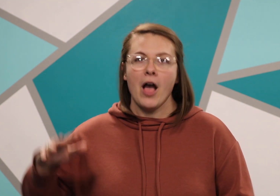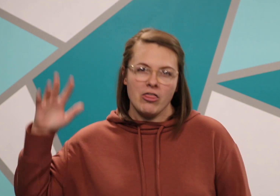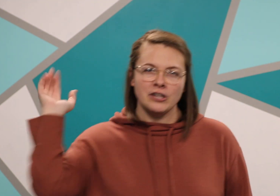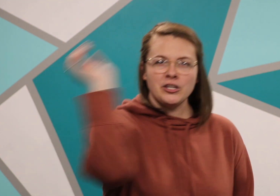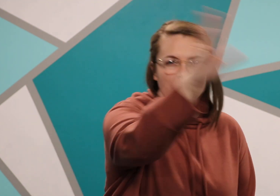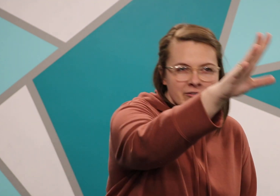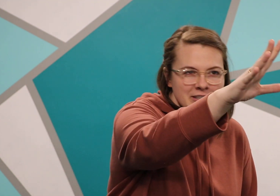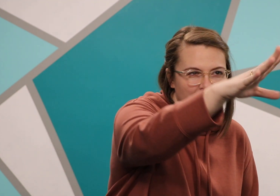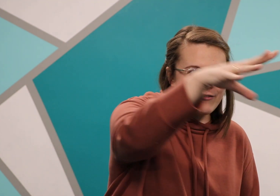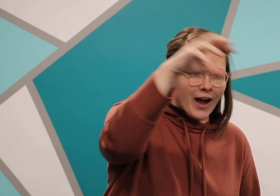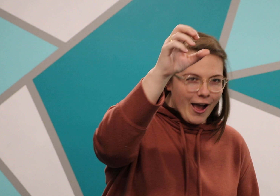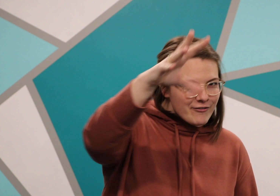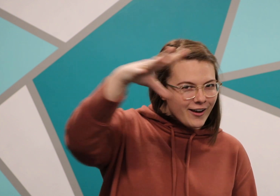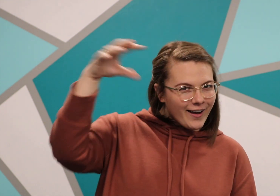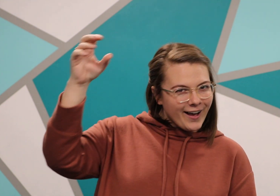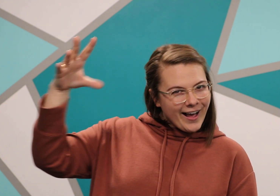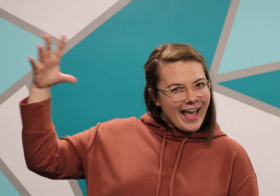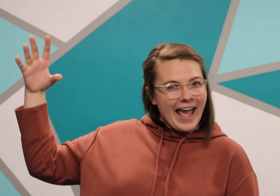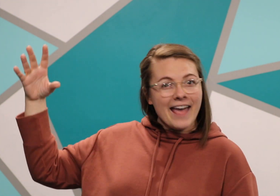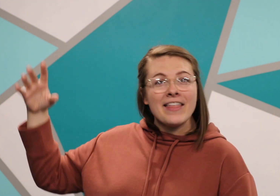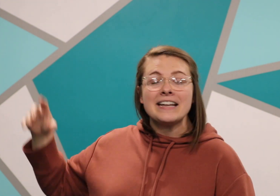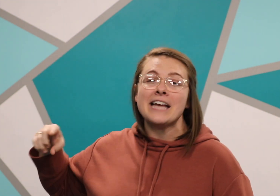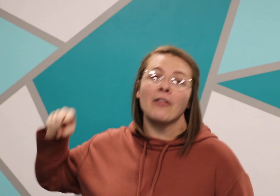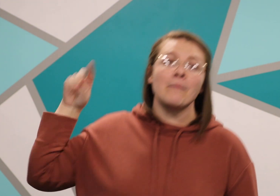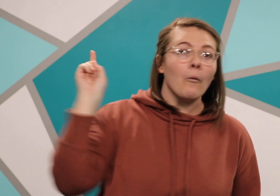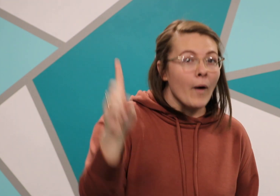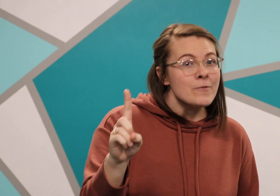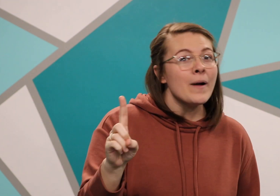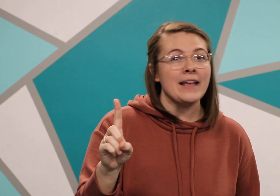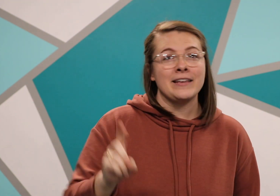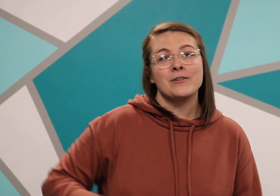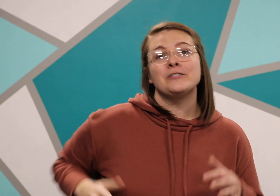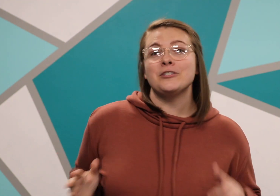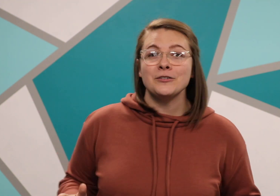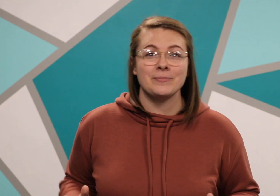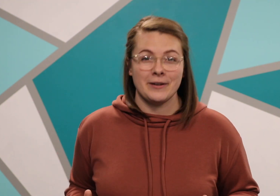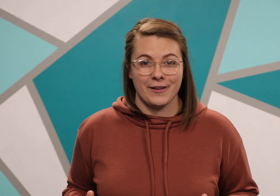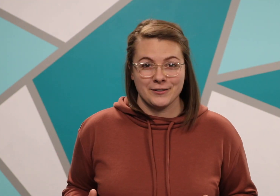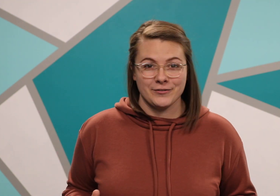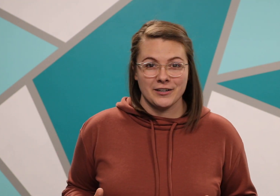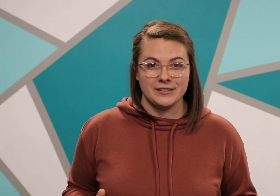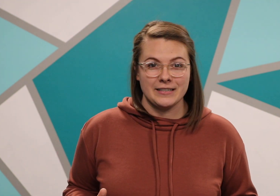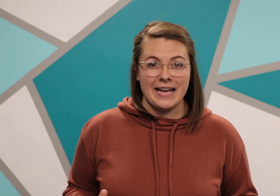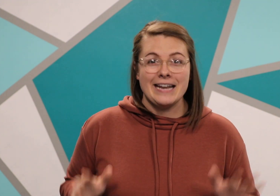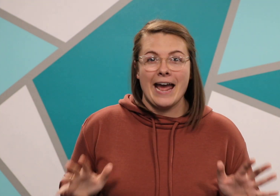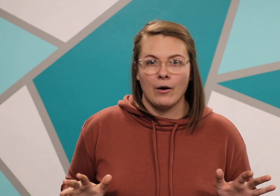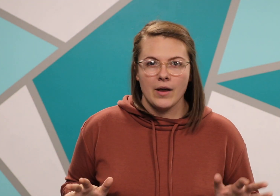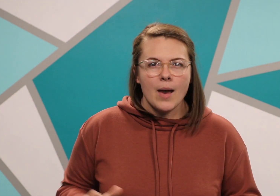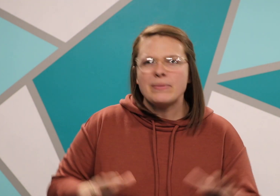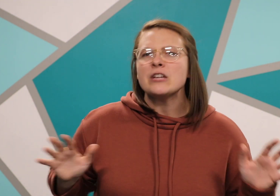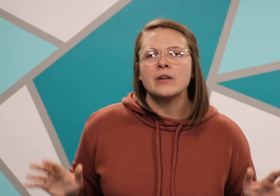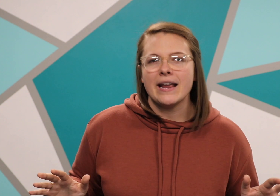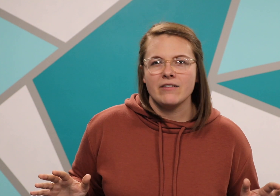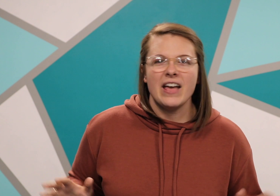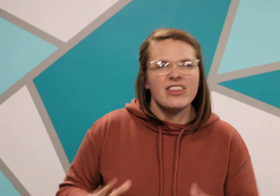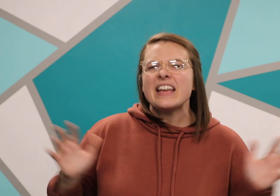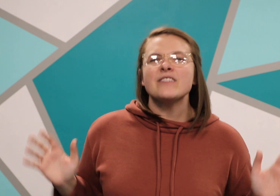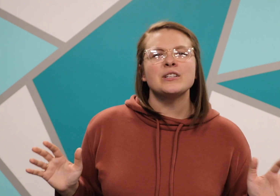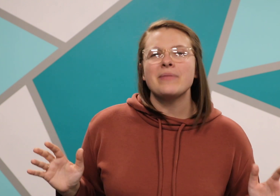the jellyfish high five, and then tell them one way that you can choose to put others first. Now, be creative. Think of something